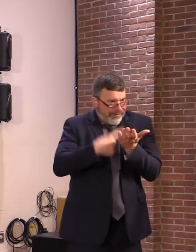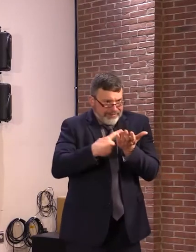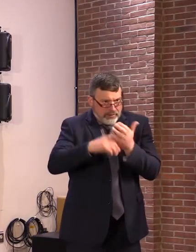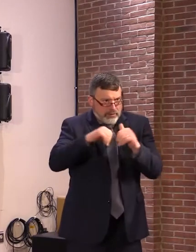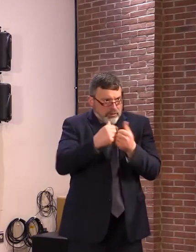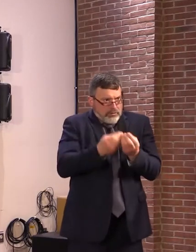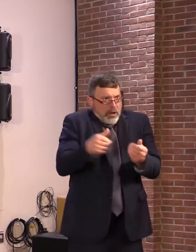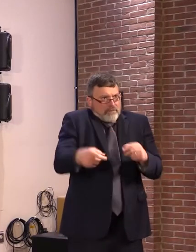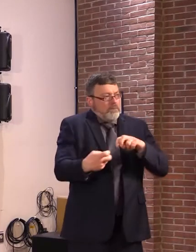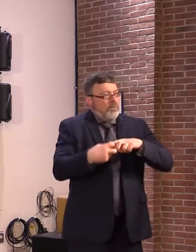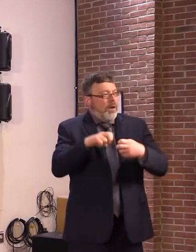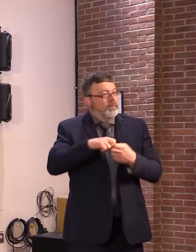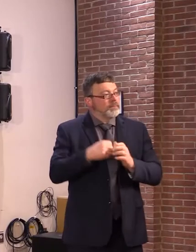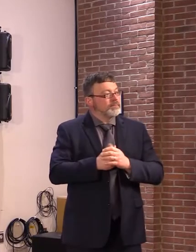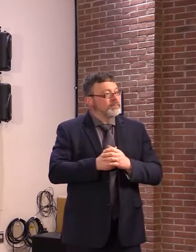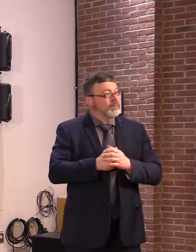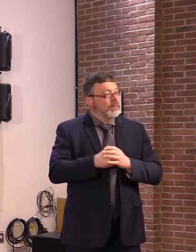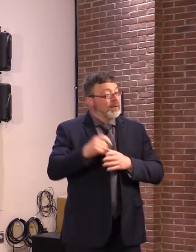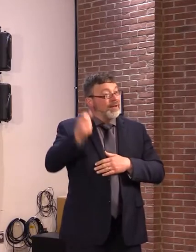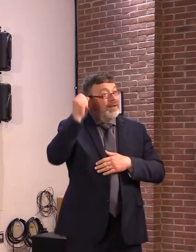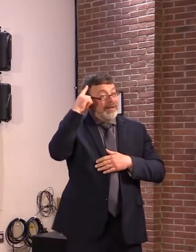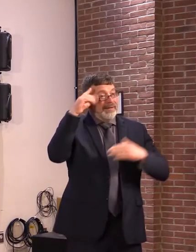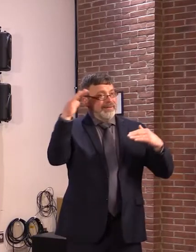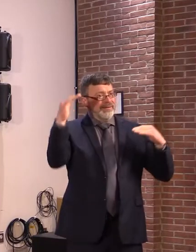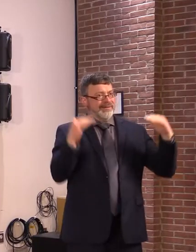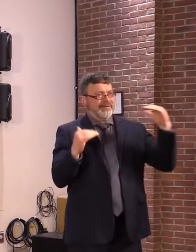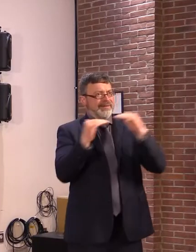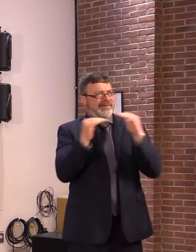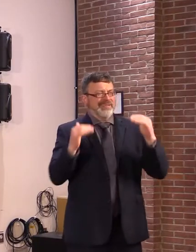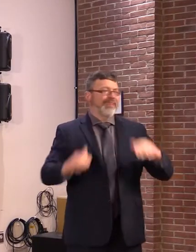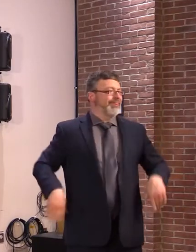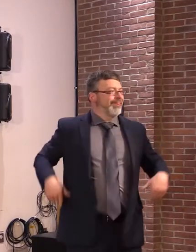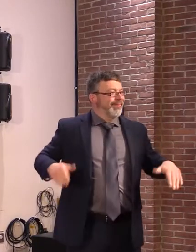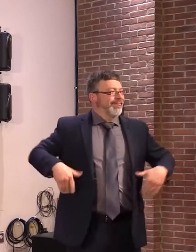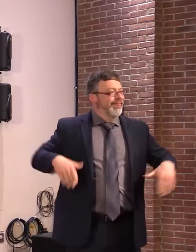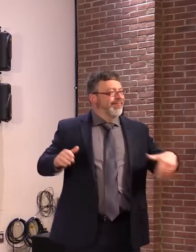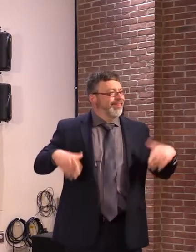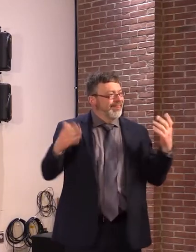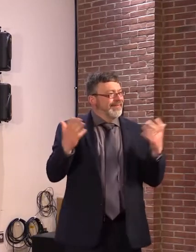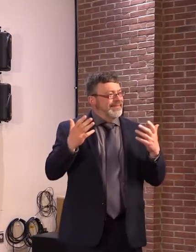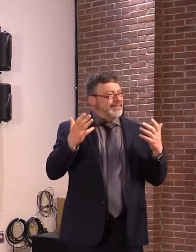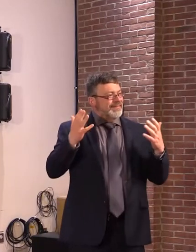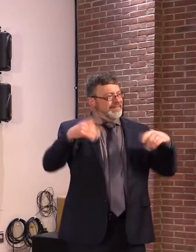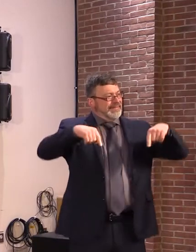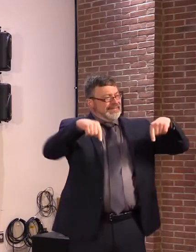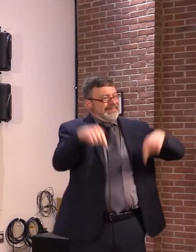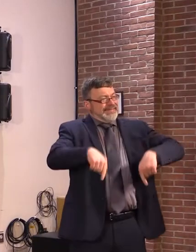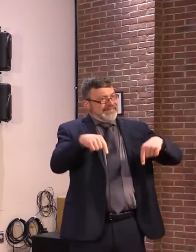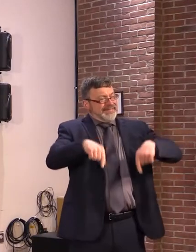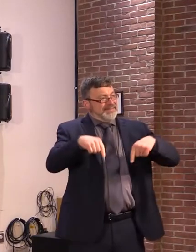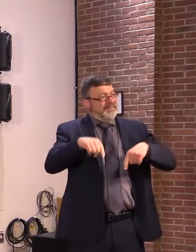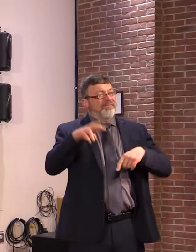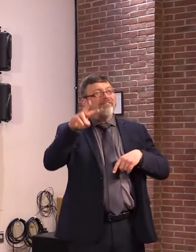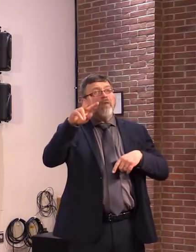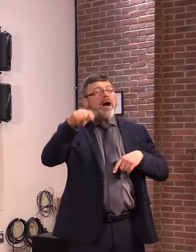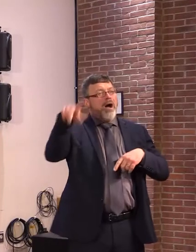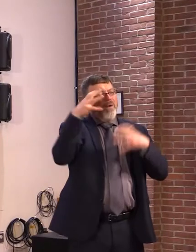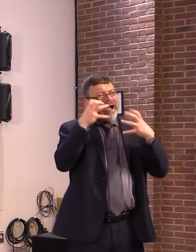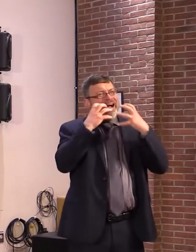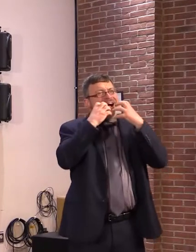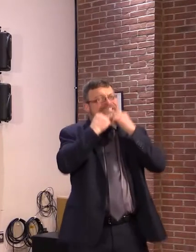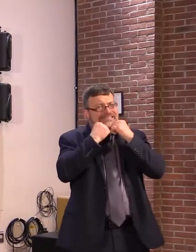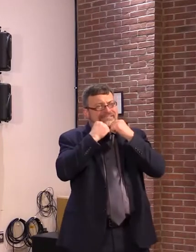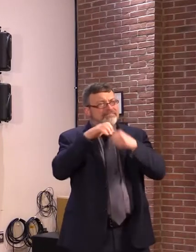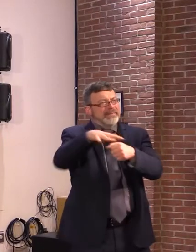it wasn't a balance. When we do things here in Vermont to conserve land, we had a long history of doing a great job of making